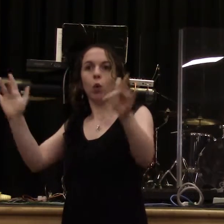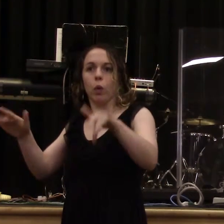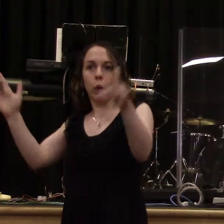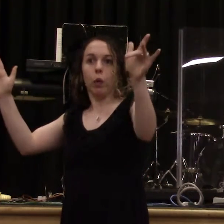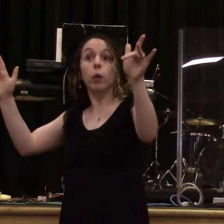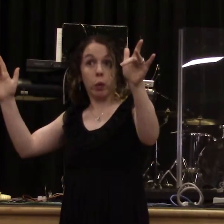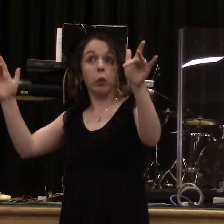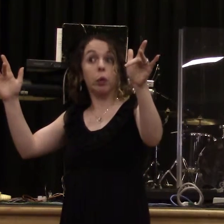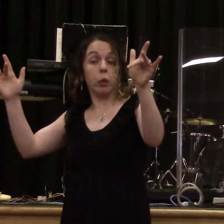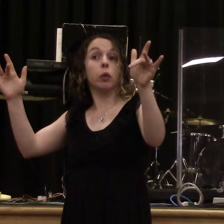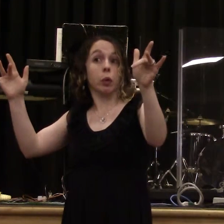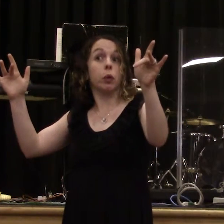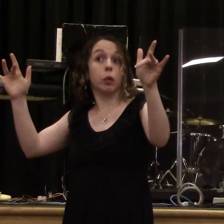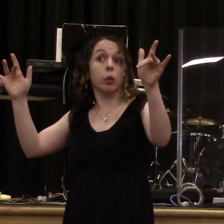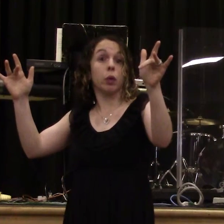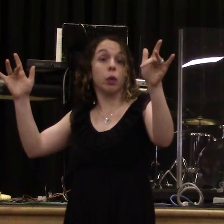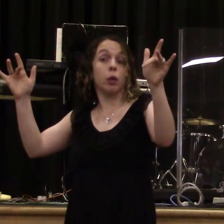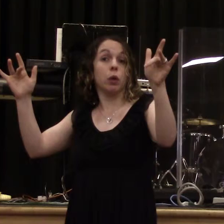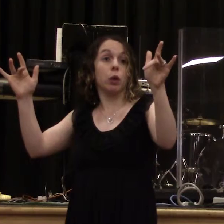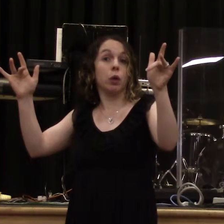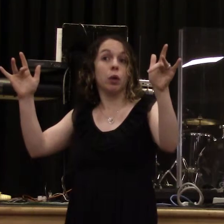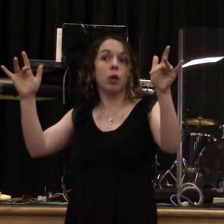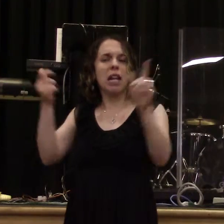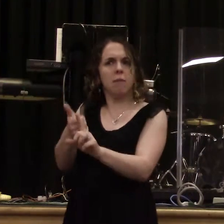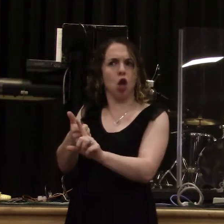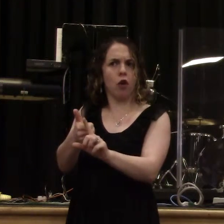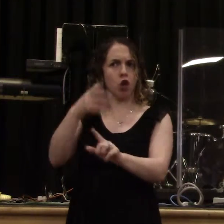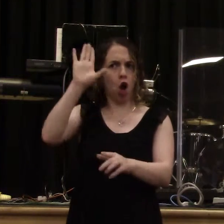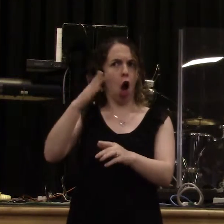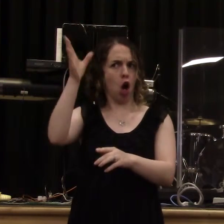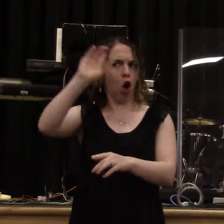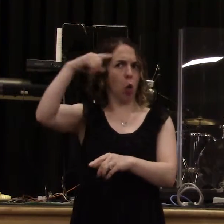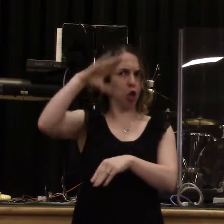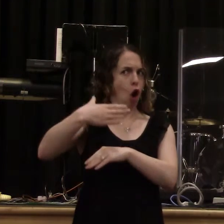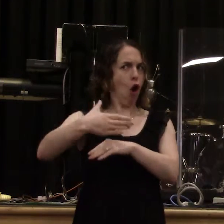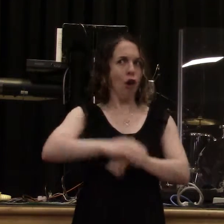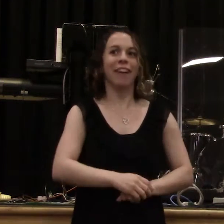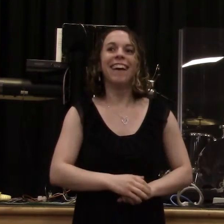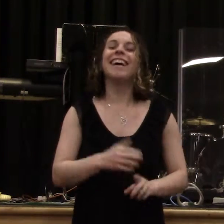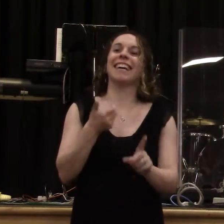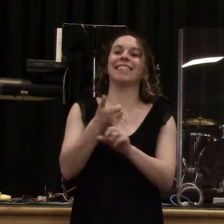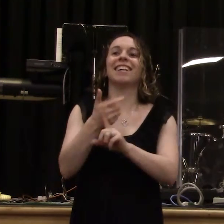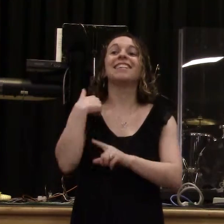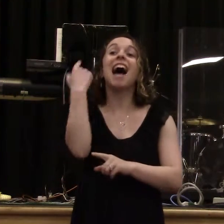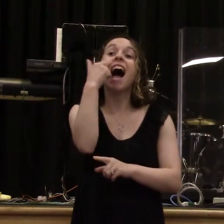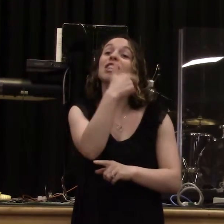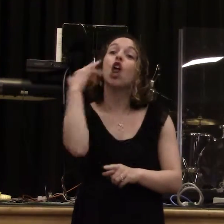feet were shiny, shiny, shiny. And he's the Son of God. And he has eyes that are piercing.